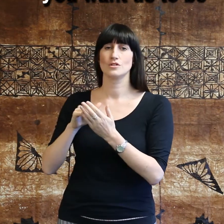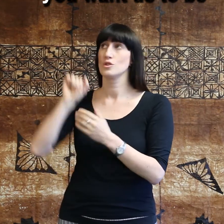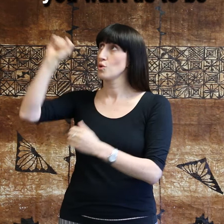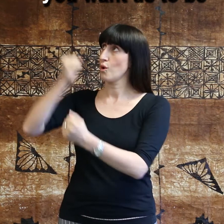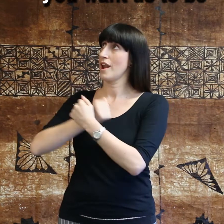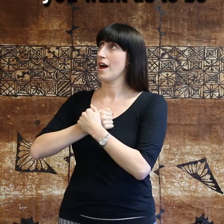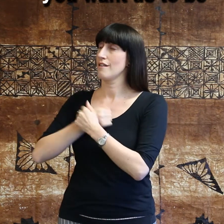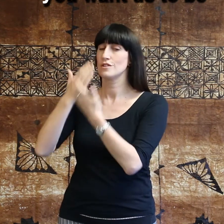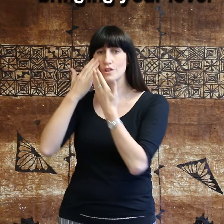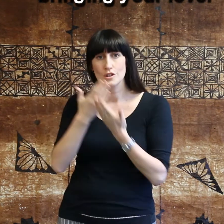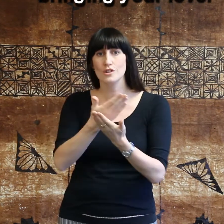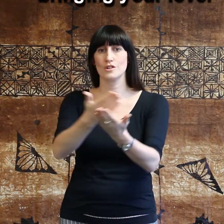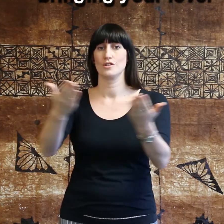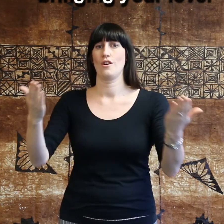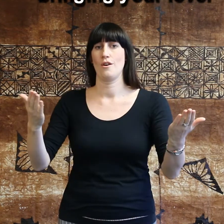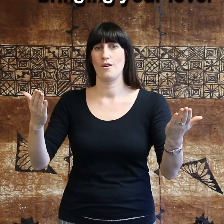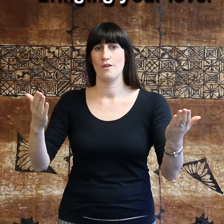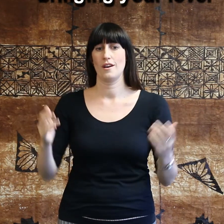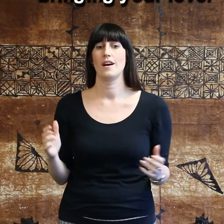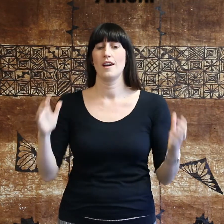us to be, bringing your love, Amen.